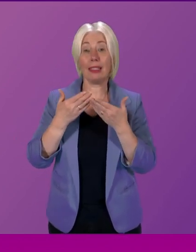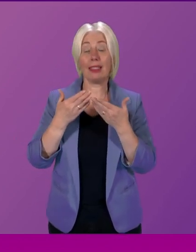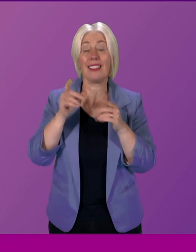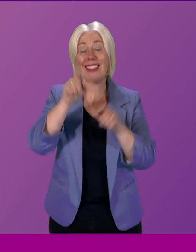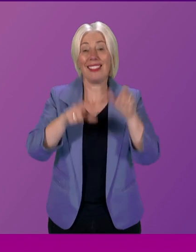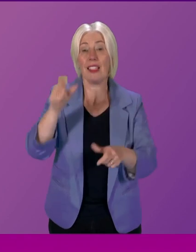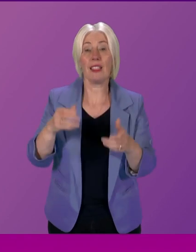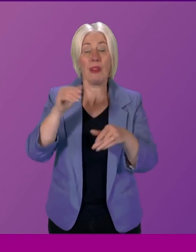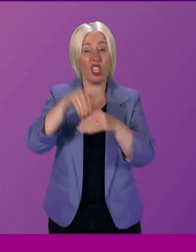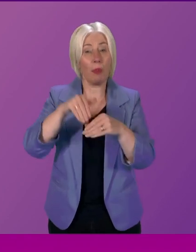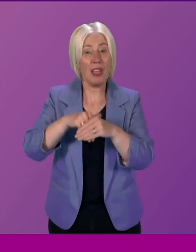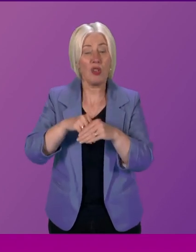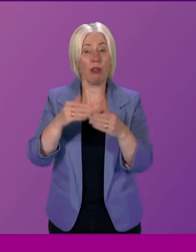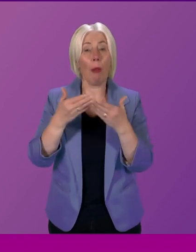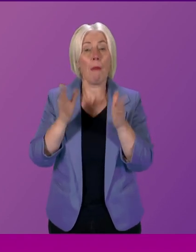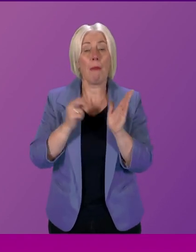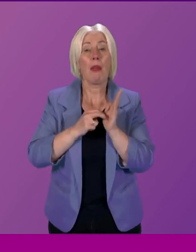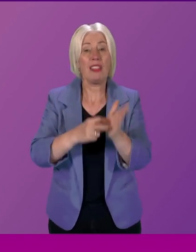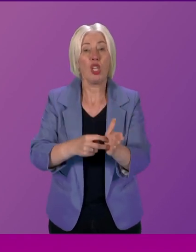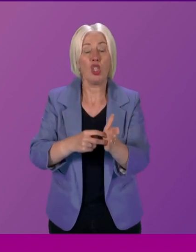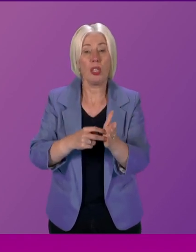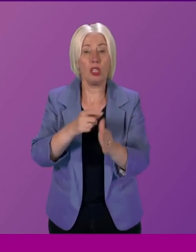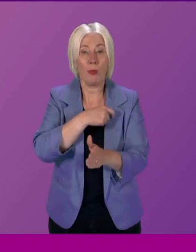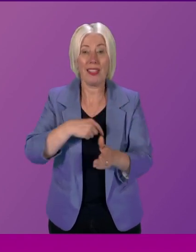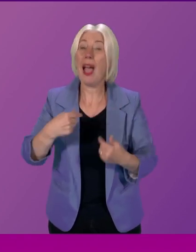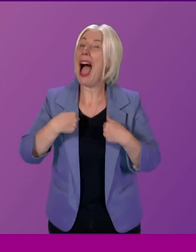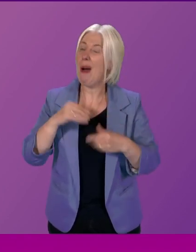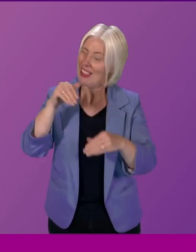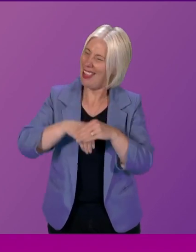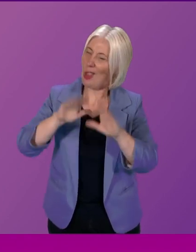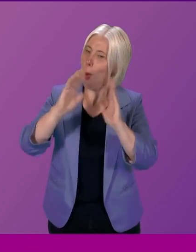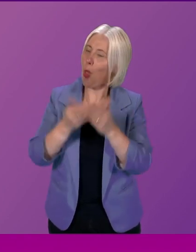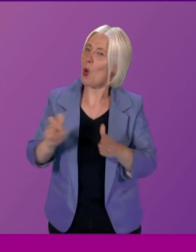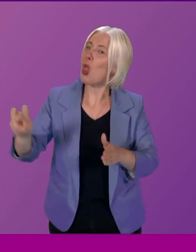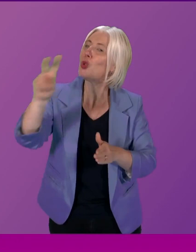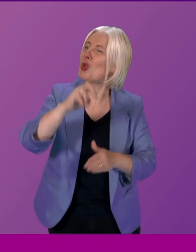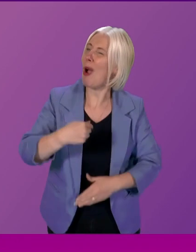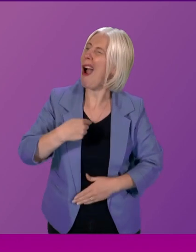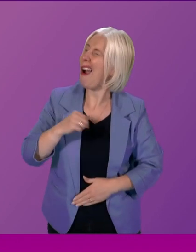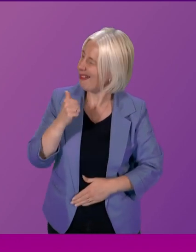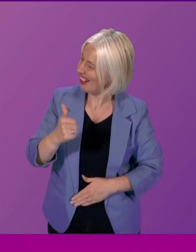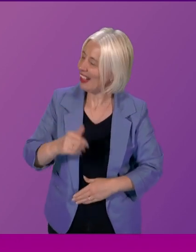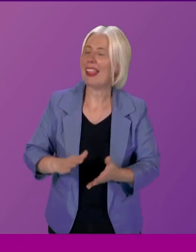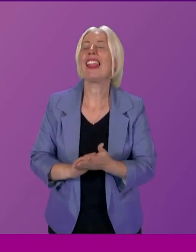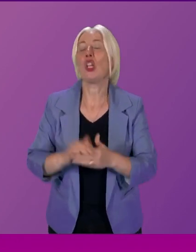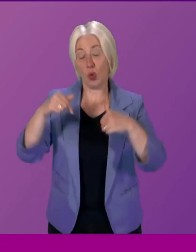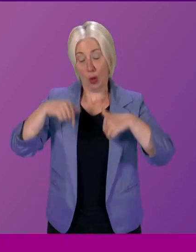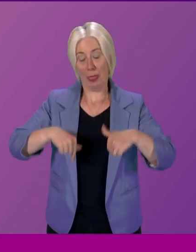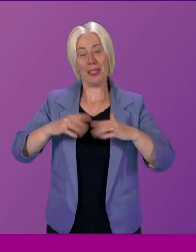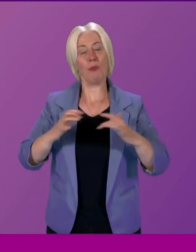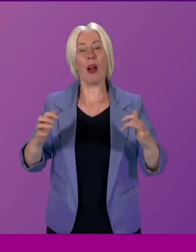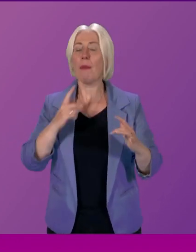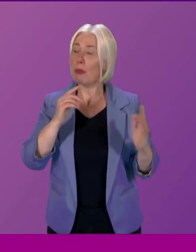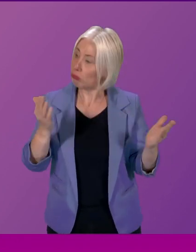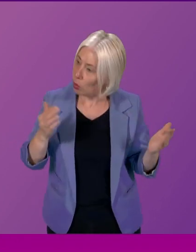and I got the opportunity to go on the world tour this parliament has long strived to be a place that is